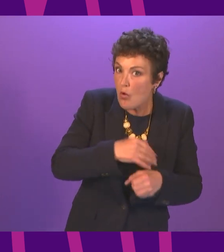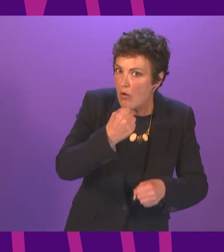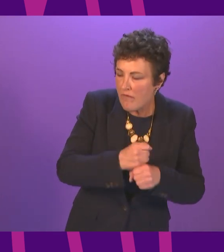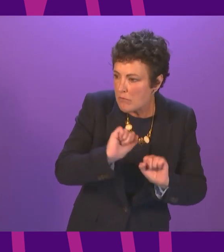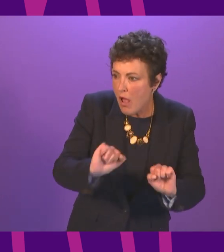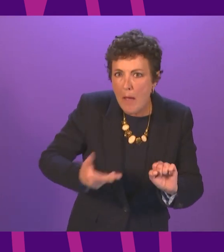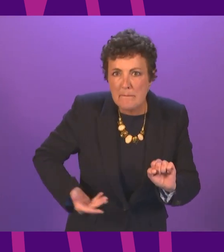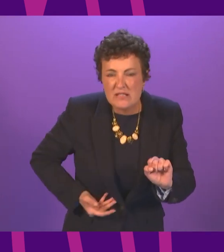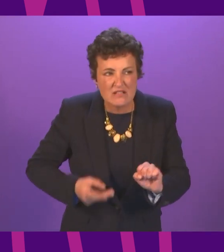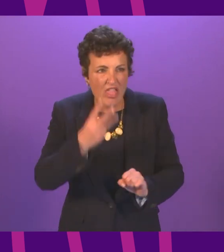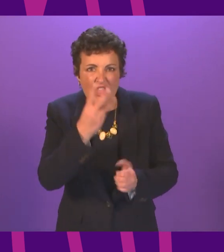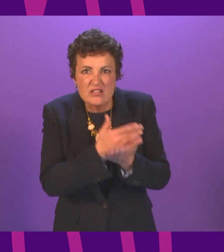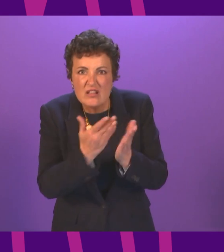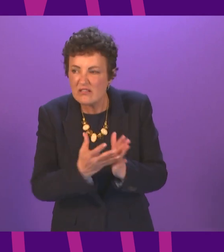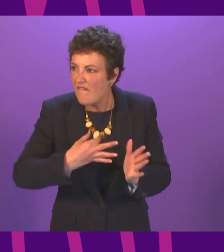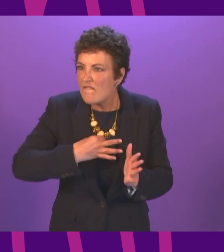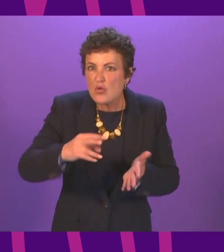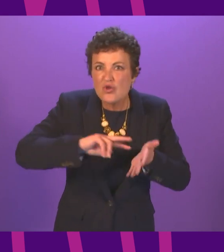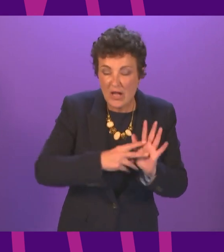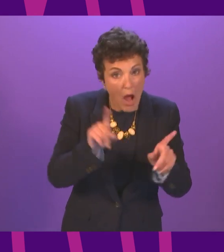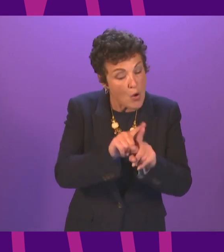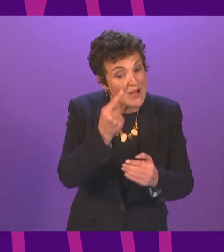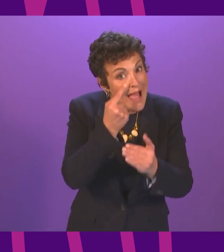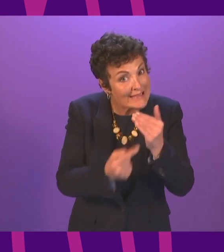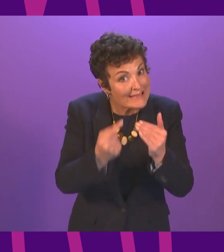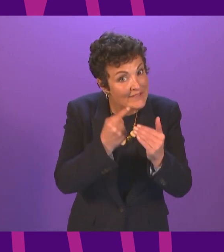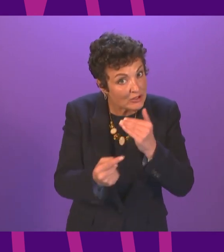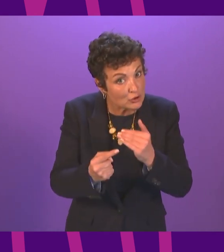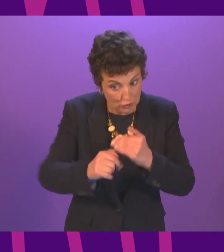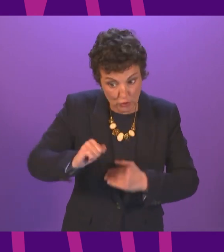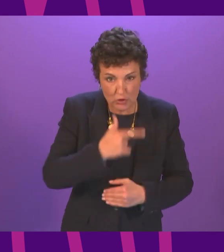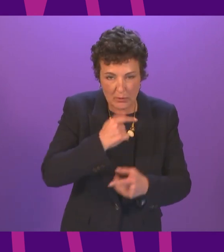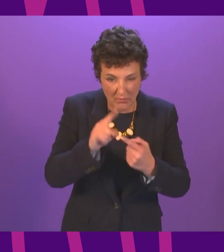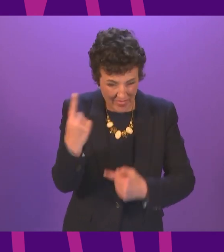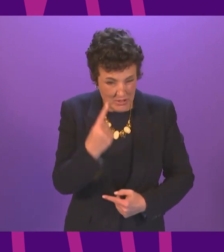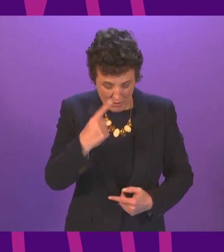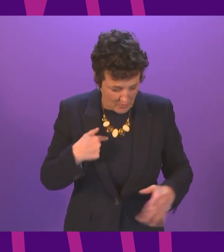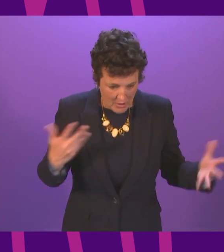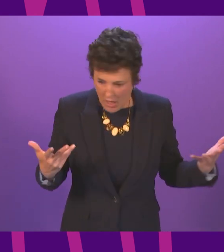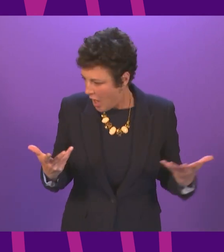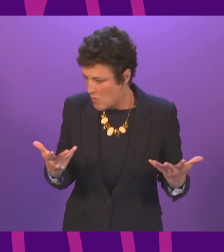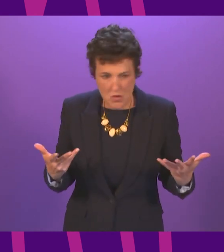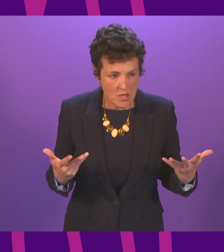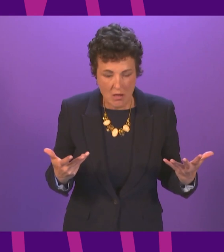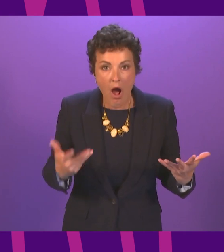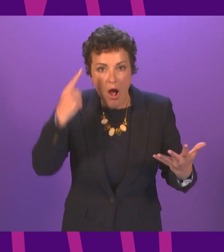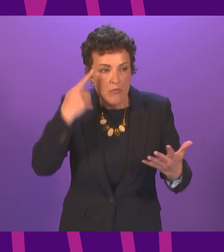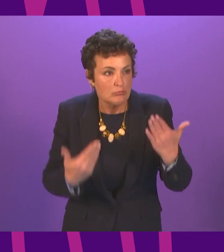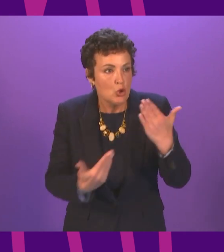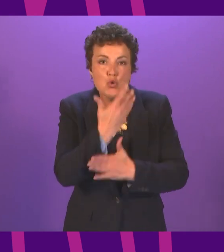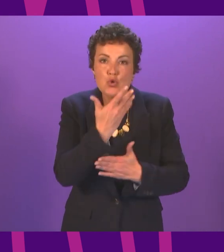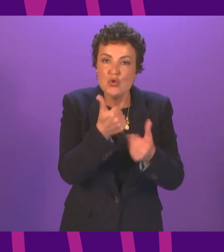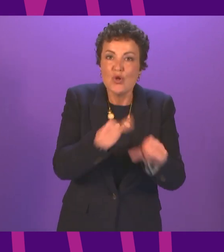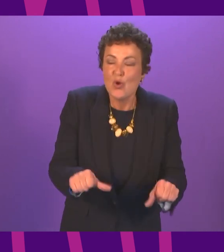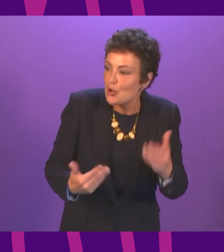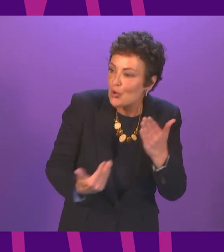businesses, third sector organisations and individual citizens found new and creative solutions to the challenges that faced us. We did